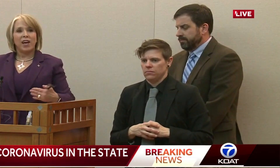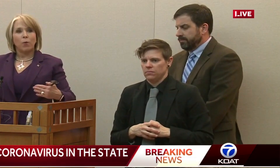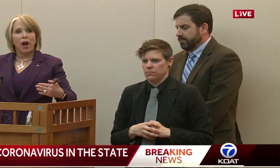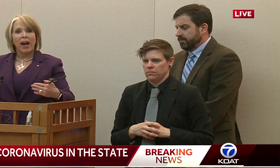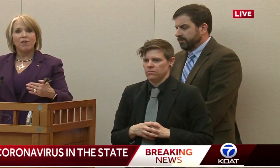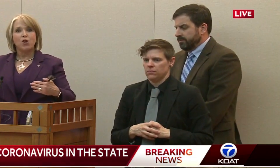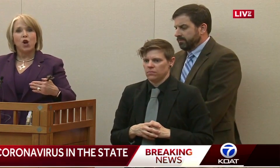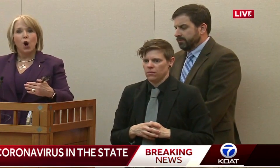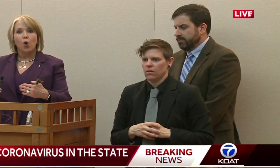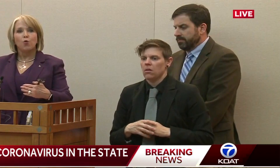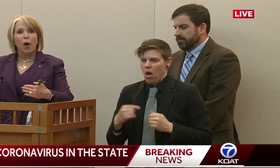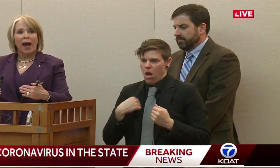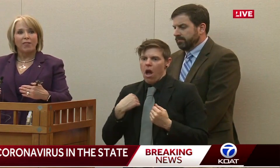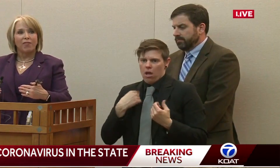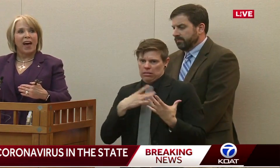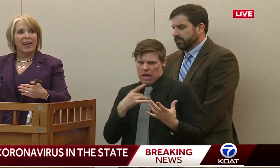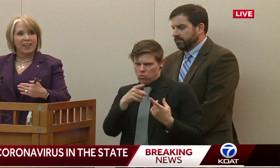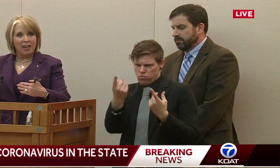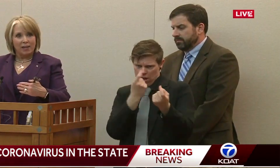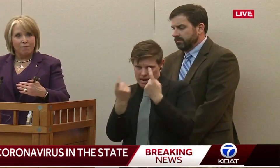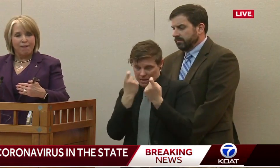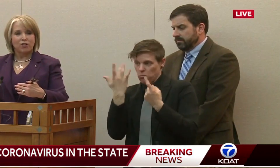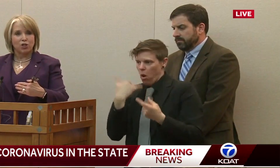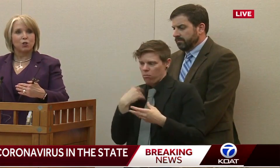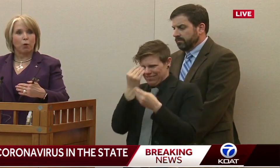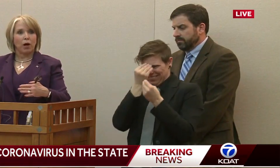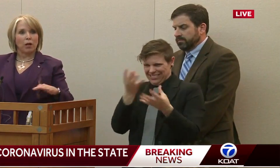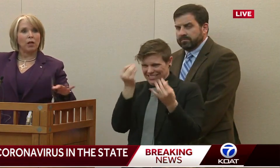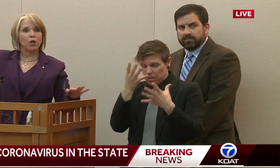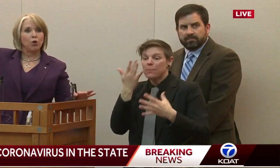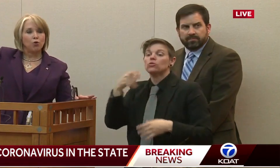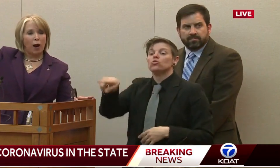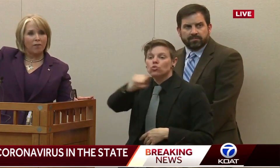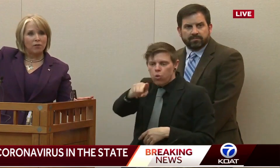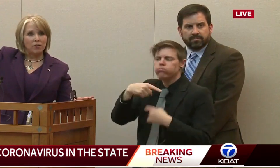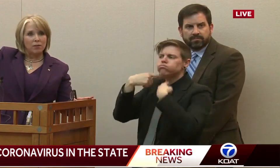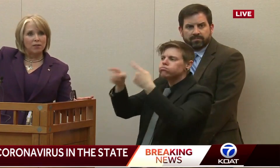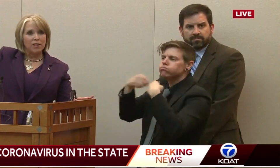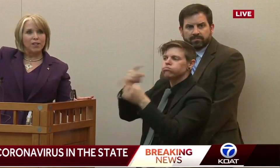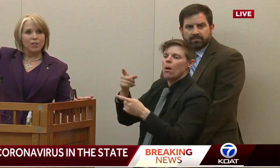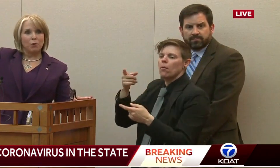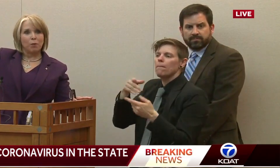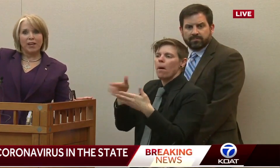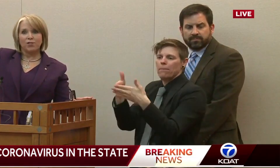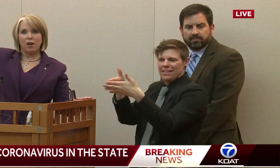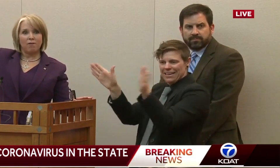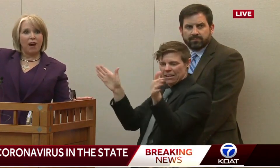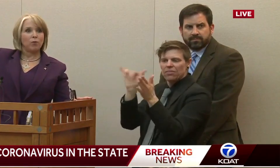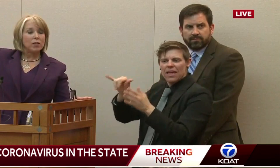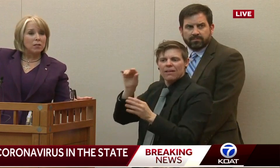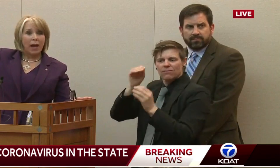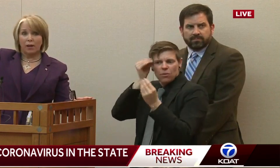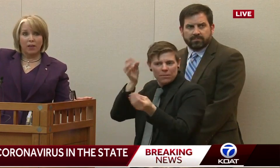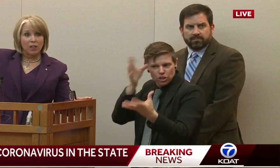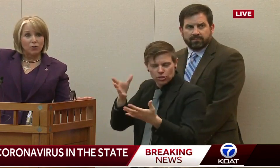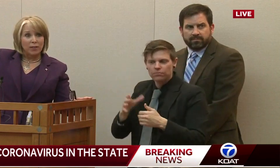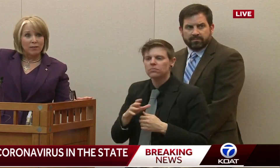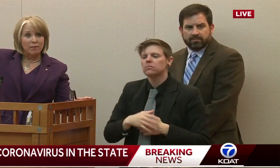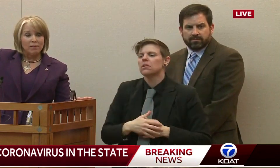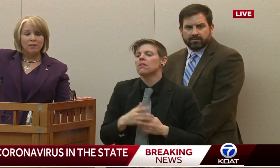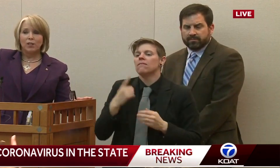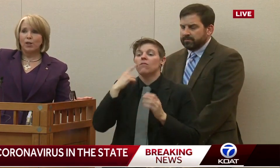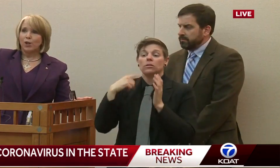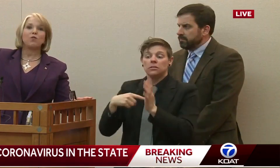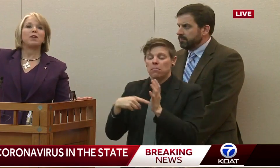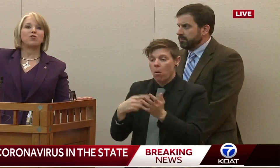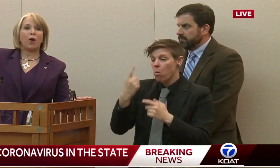is that when I have a known way that that infection spread, you traveled to a place of high risk out of the country.